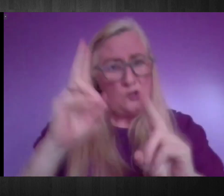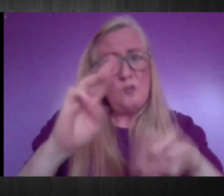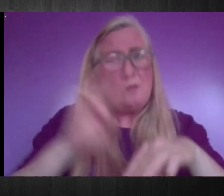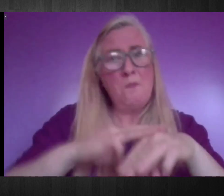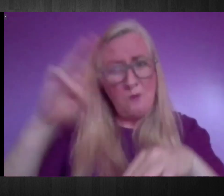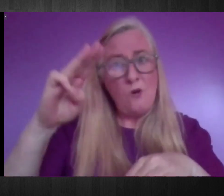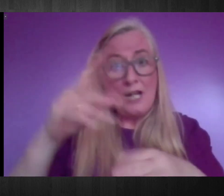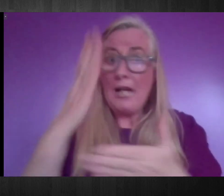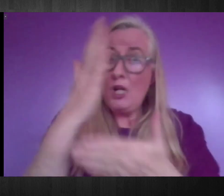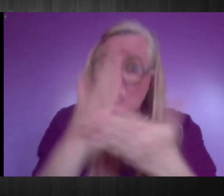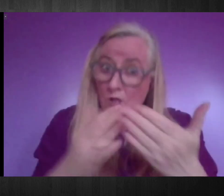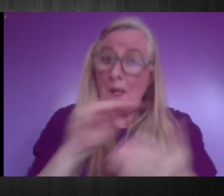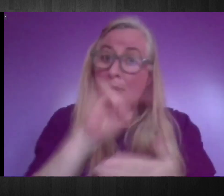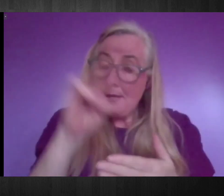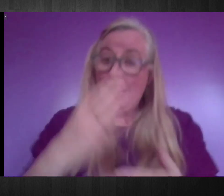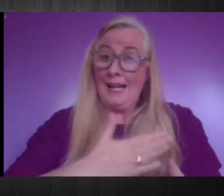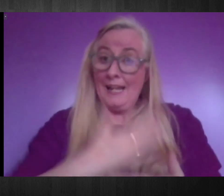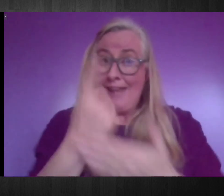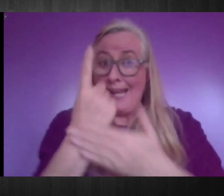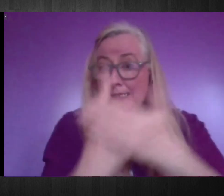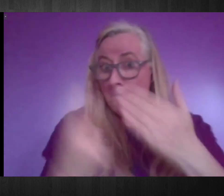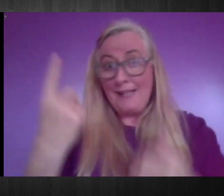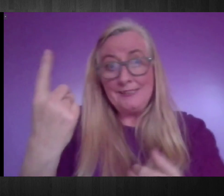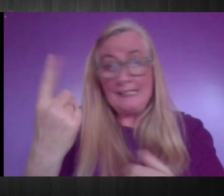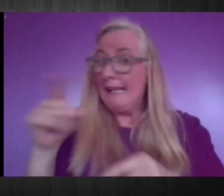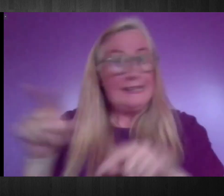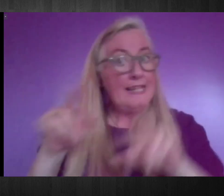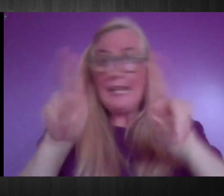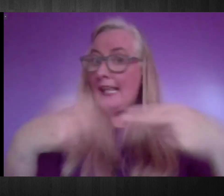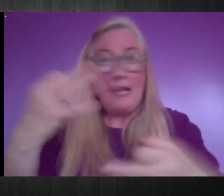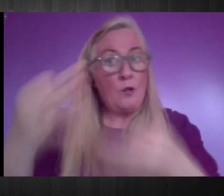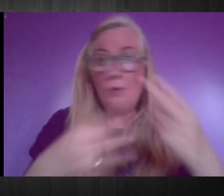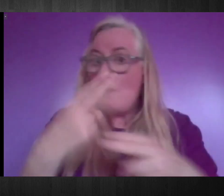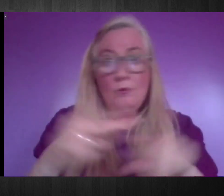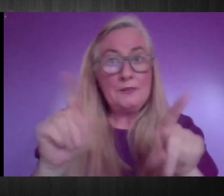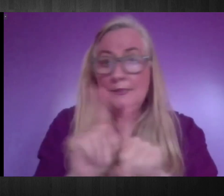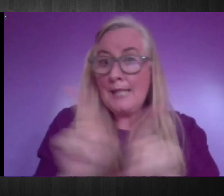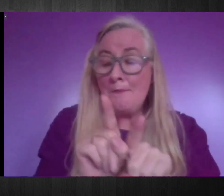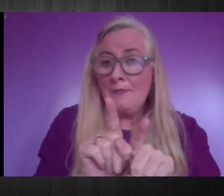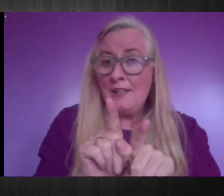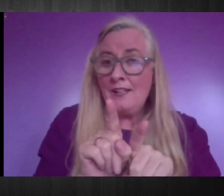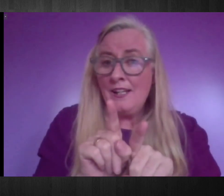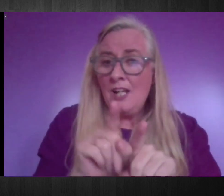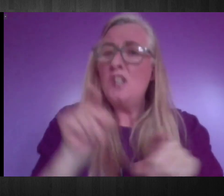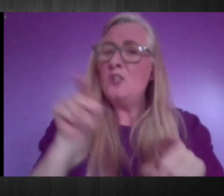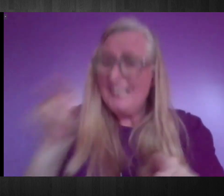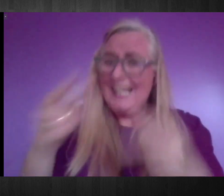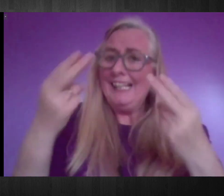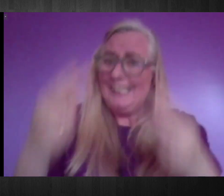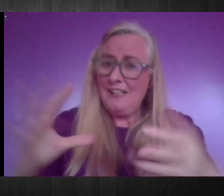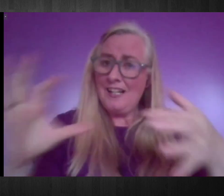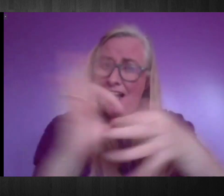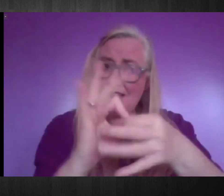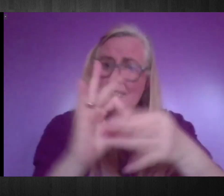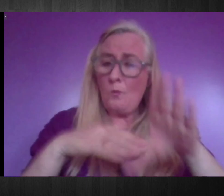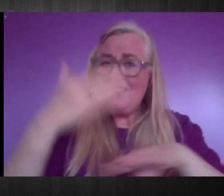some people living independently now, and they can't go out either. So they have to keep in contact with their staff and only